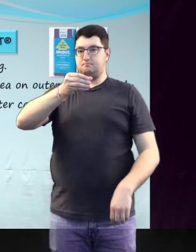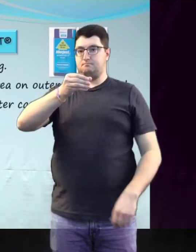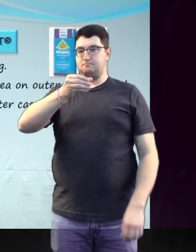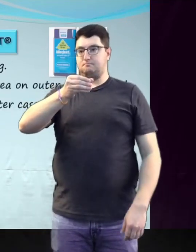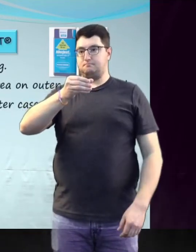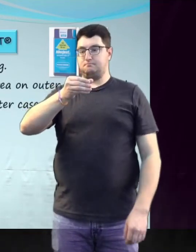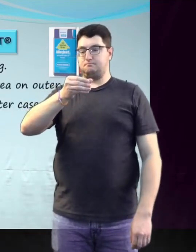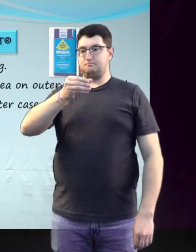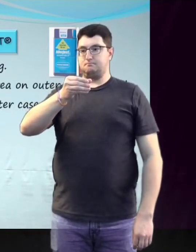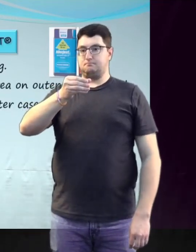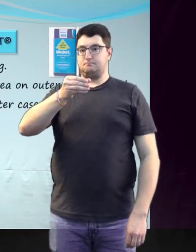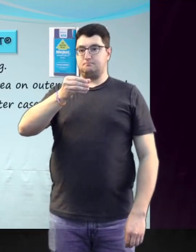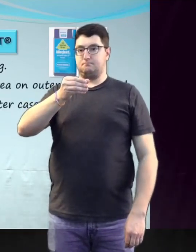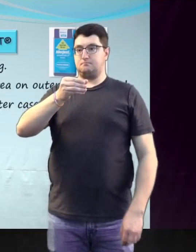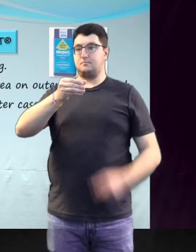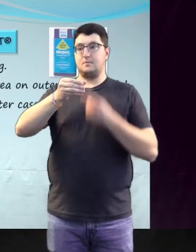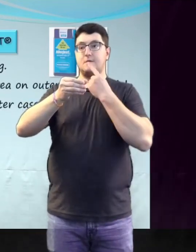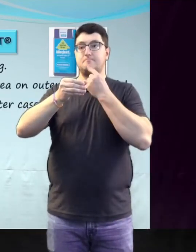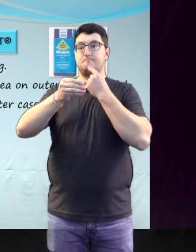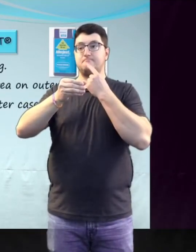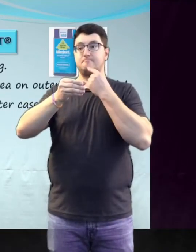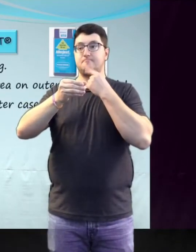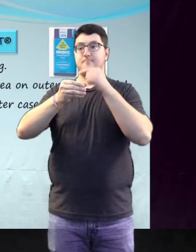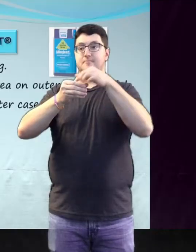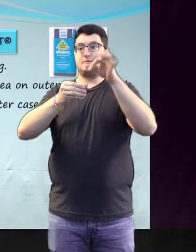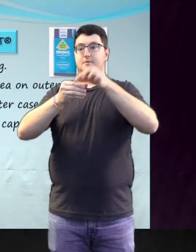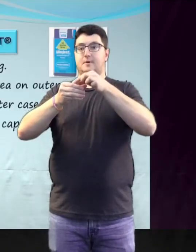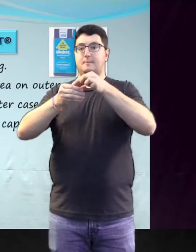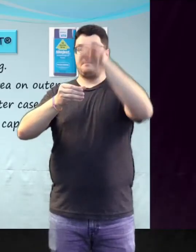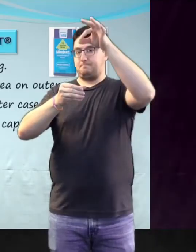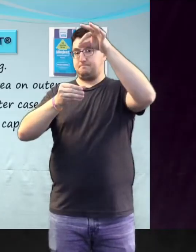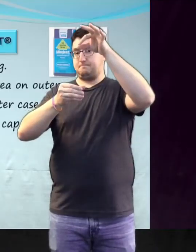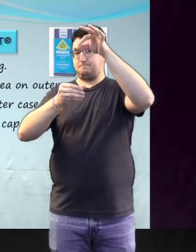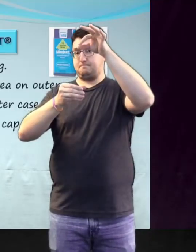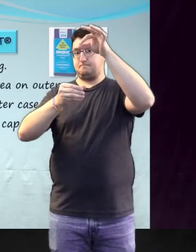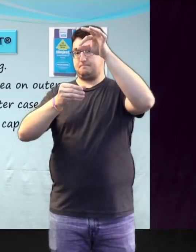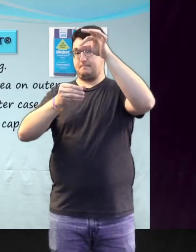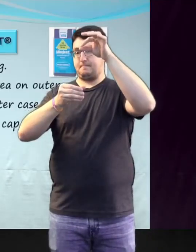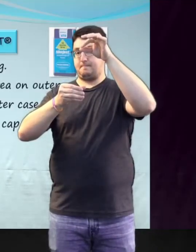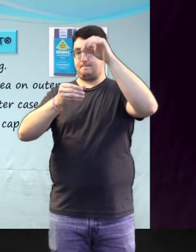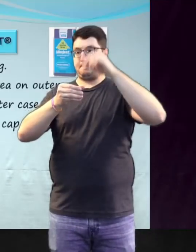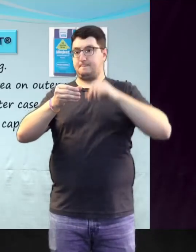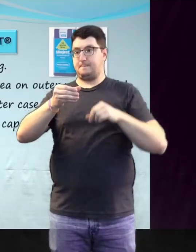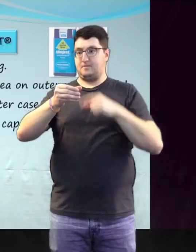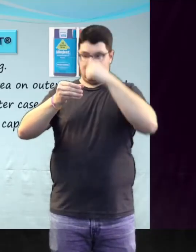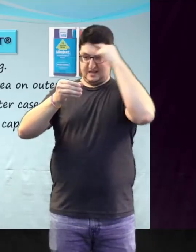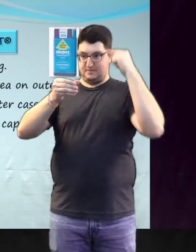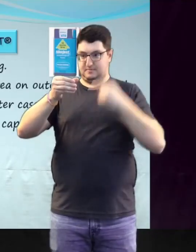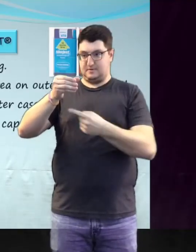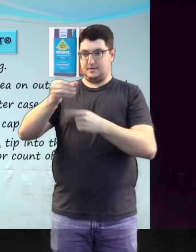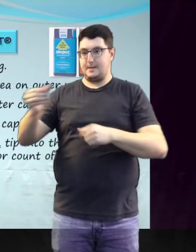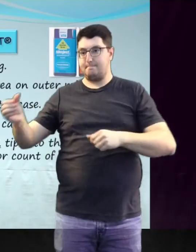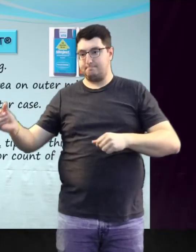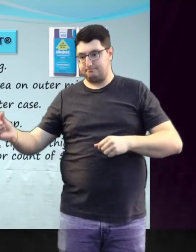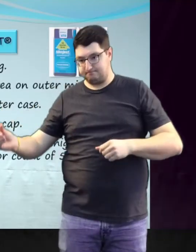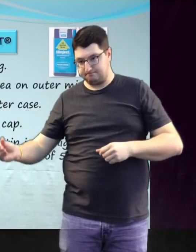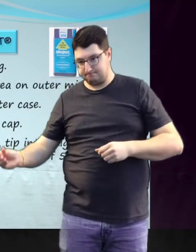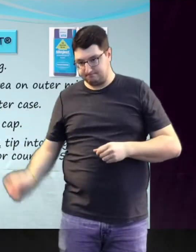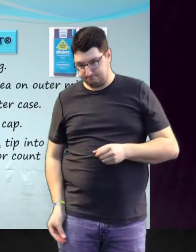Remove it from its outer case. Remove the red safety cap. Firmly press the black